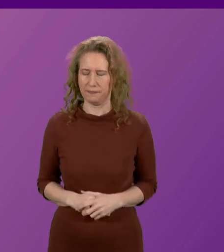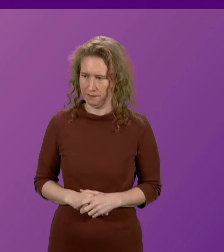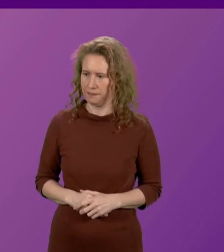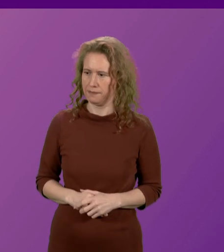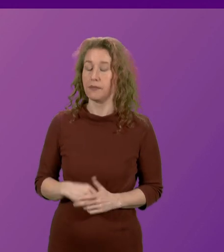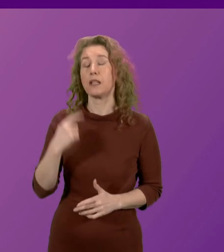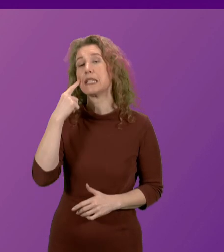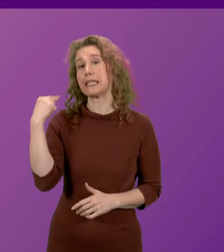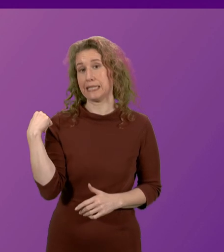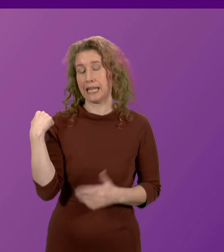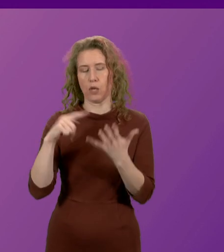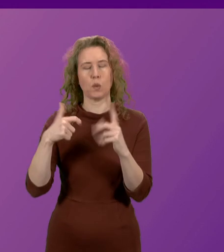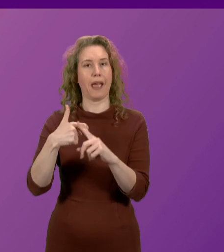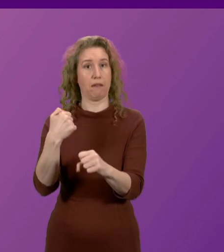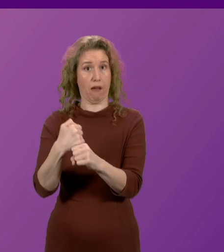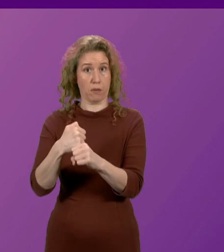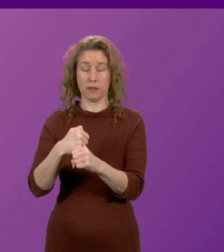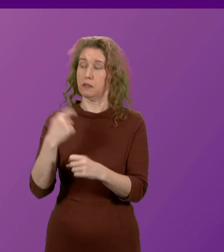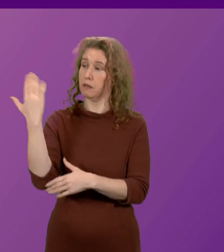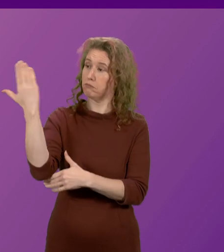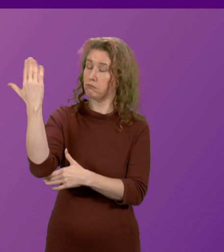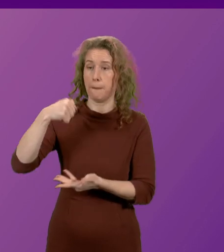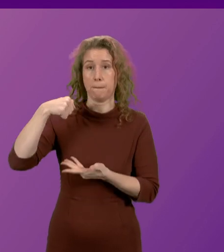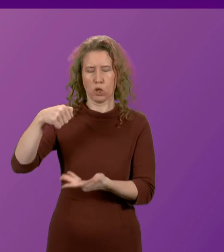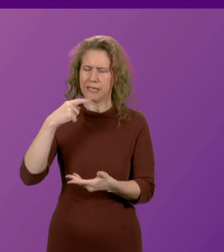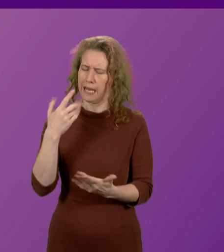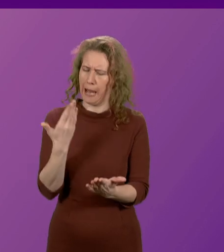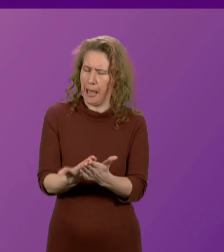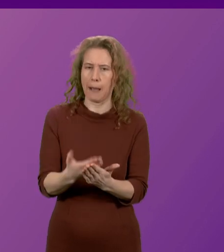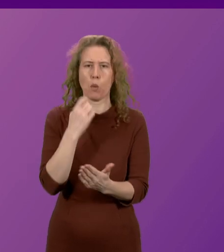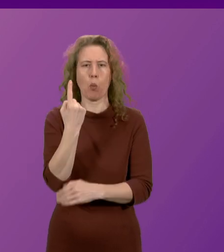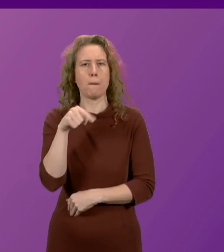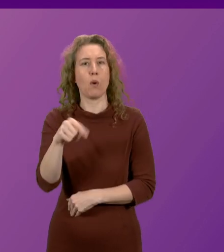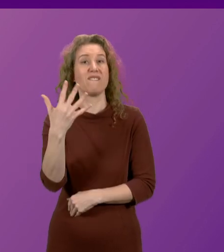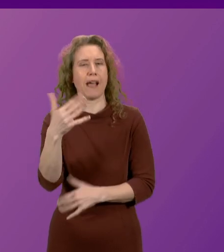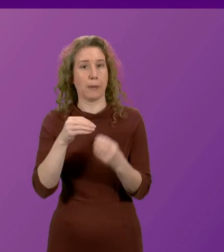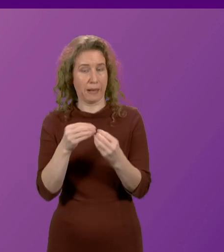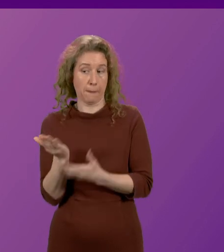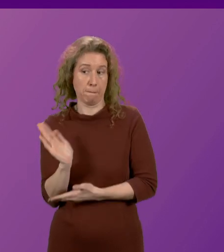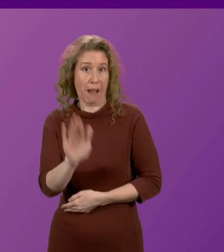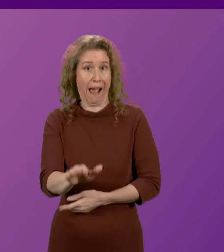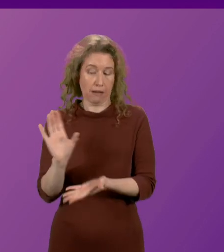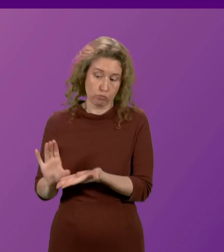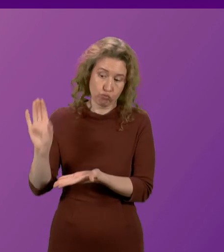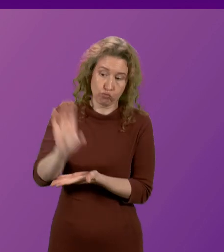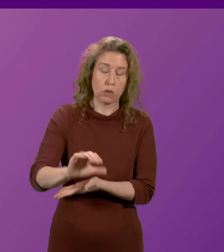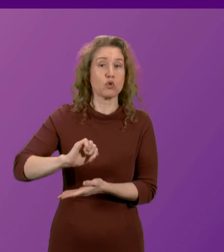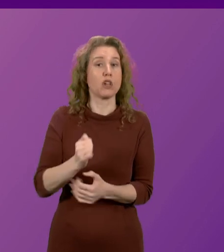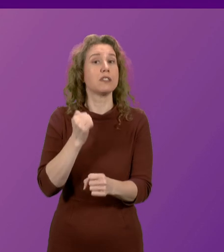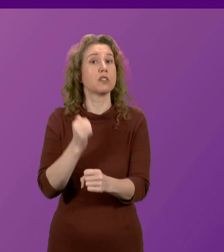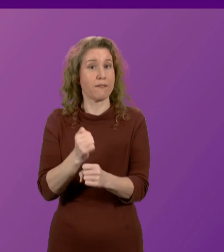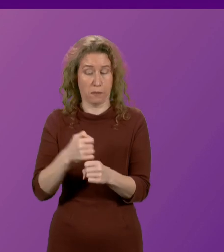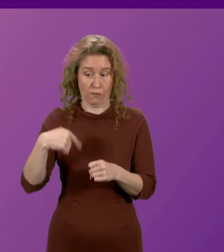Yesterday, the UK government presented a budget that they claim will put £1.5 billion pounds back into the Scottish government's budget